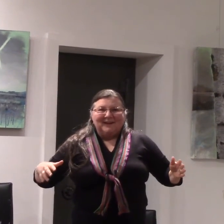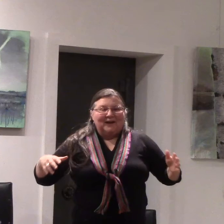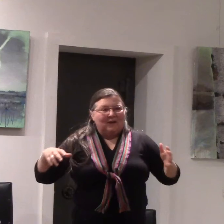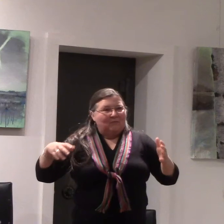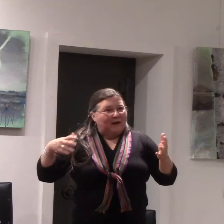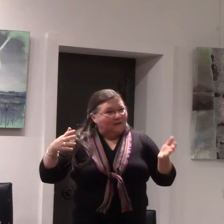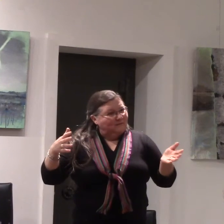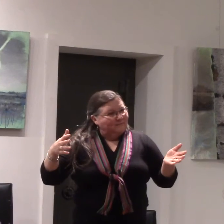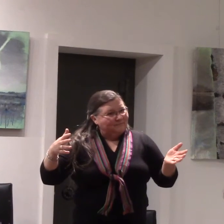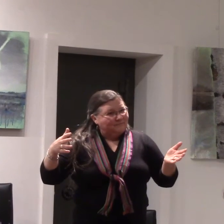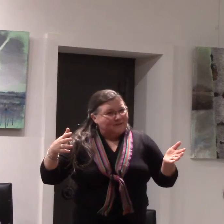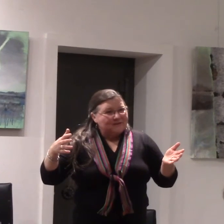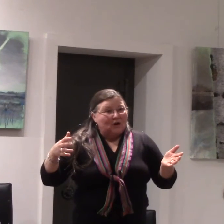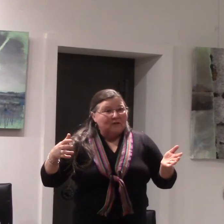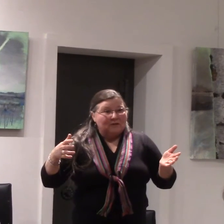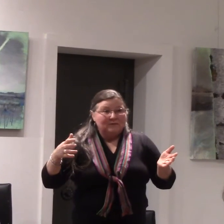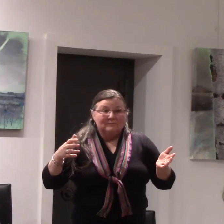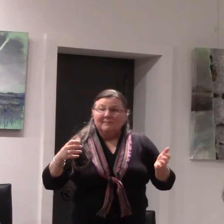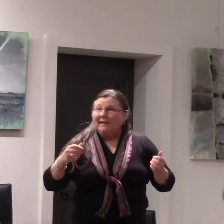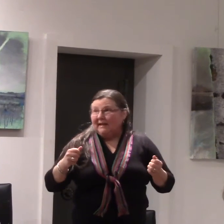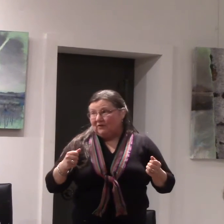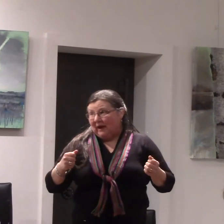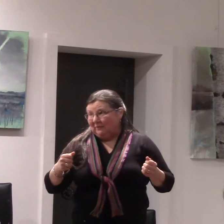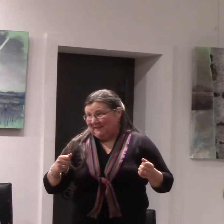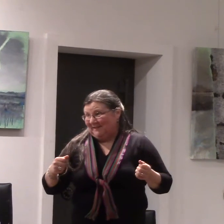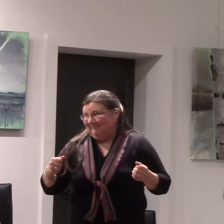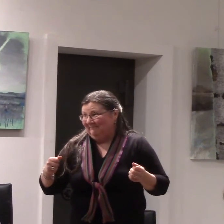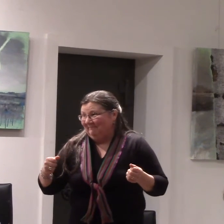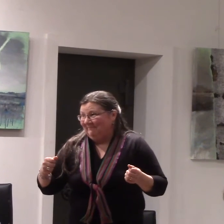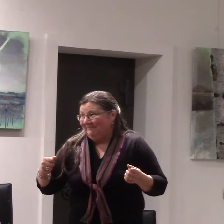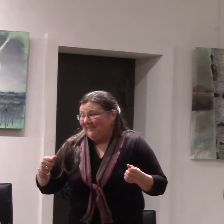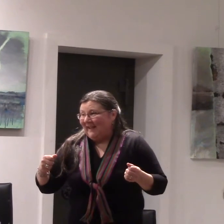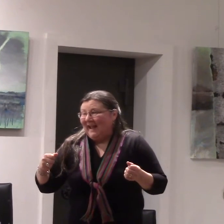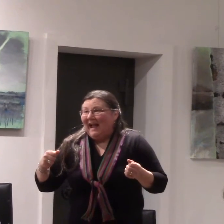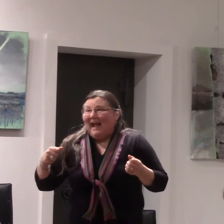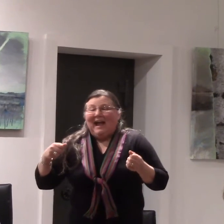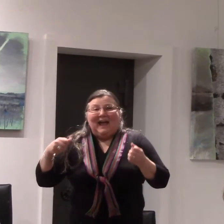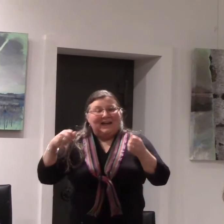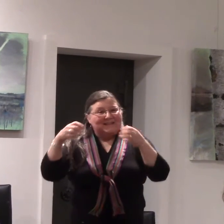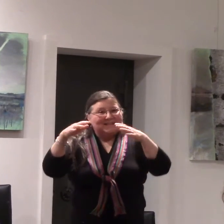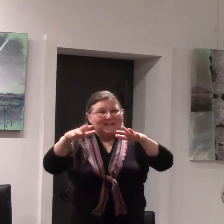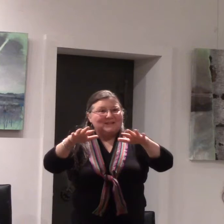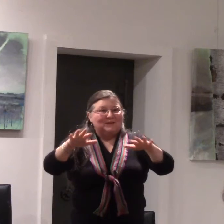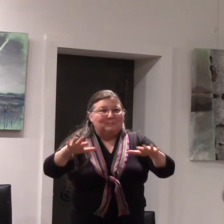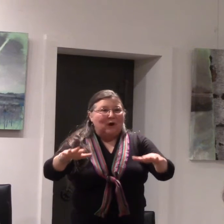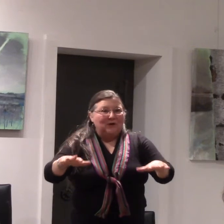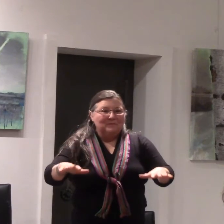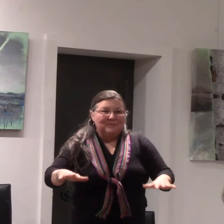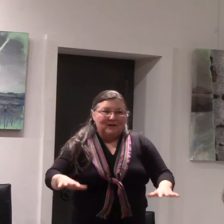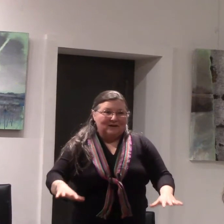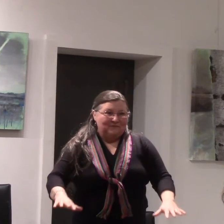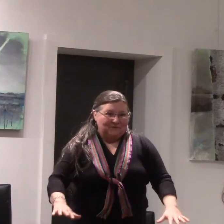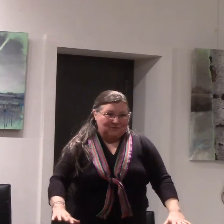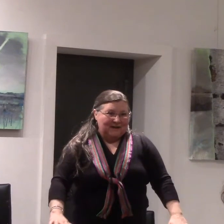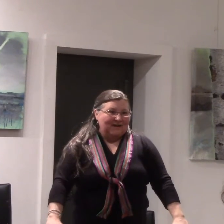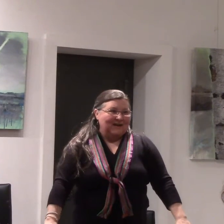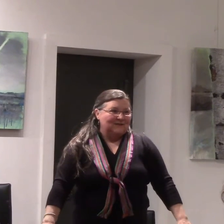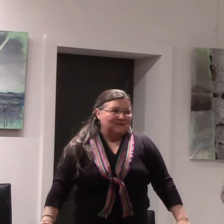well the scholar he drowns and he sinks to the bottom of the great ganges